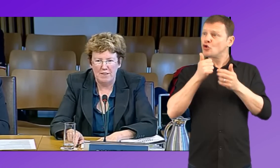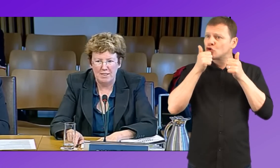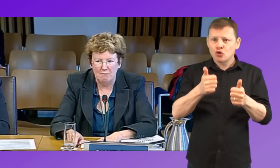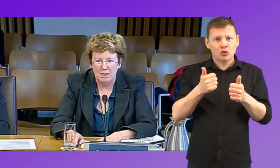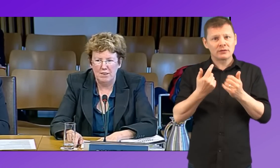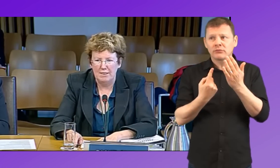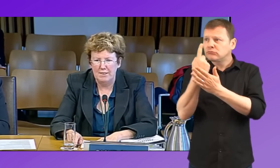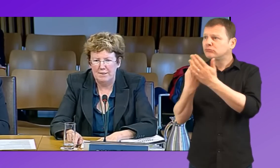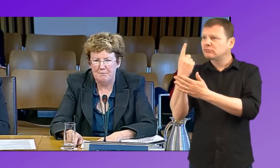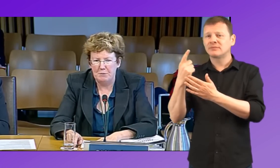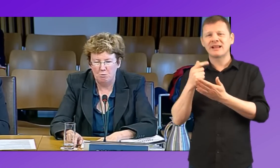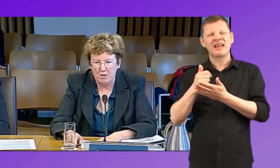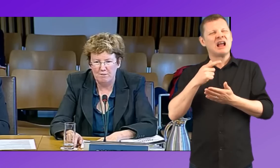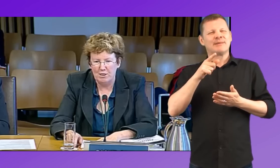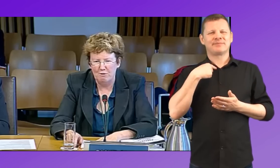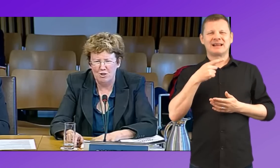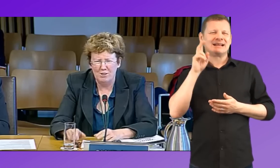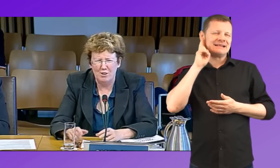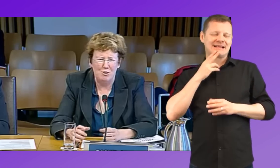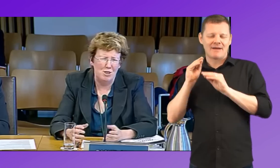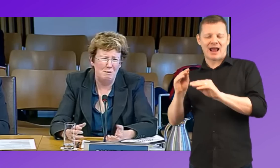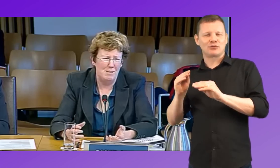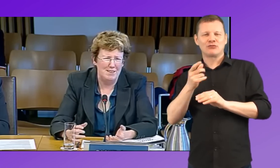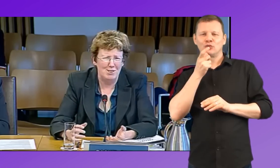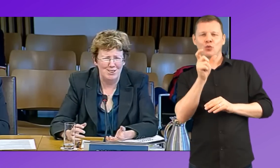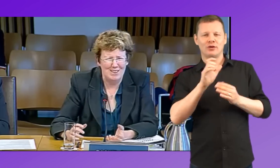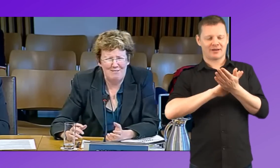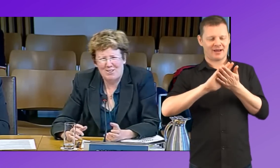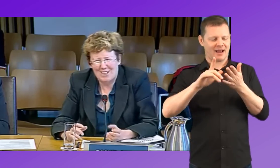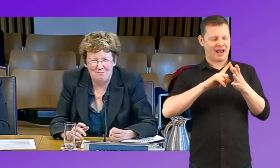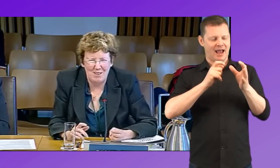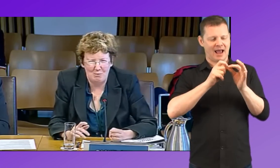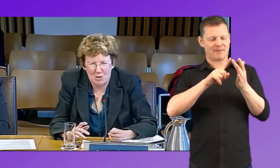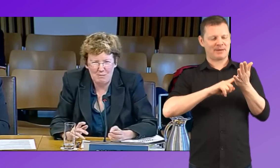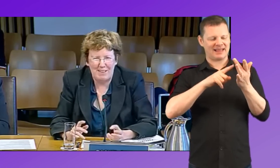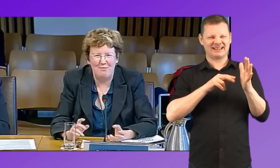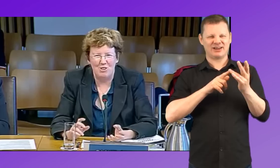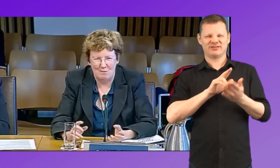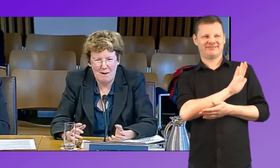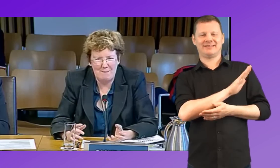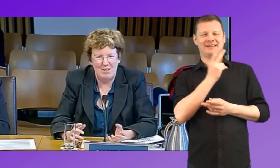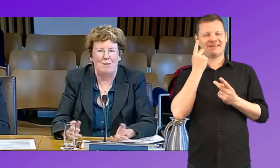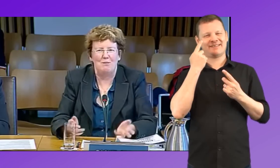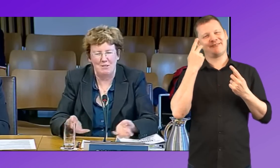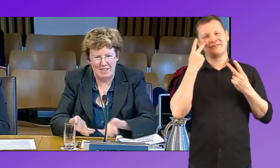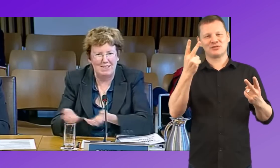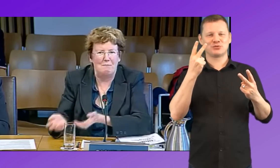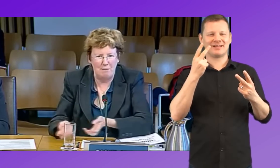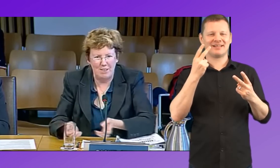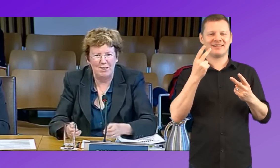things happening in supporting. We don't usually use the term habilitation in deaf education, but I know what you mean. In visual impairment terms, it's things like mobility